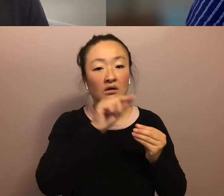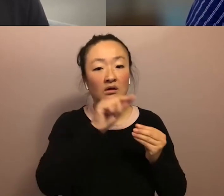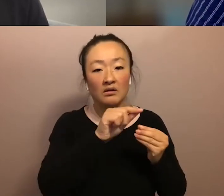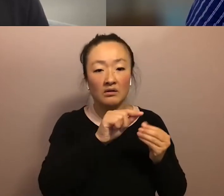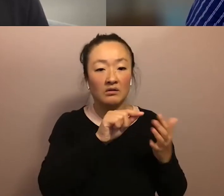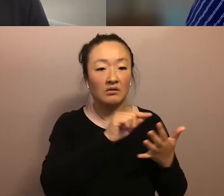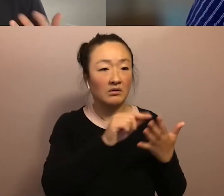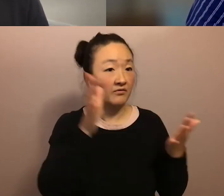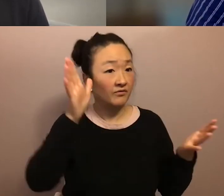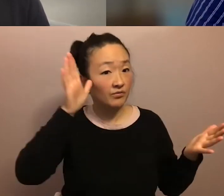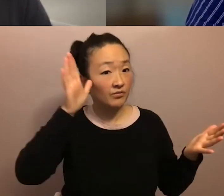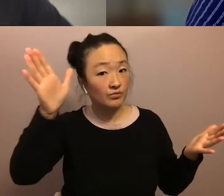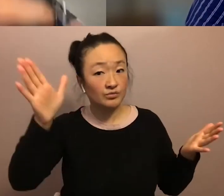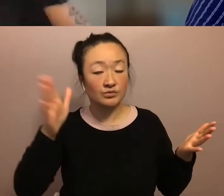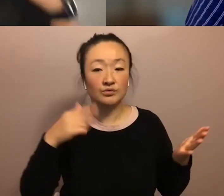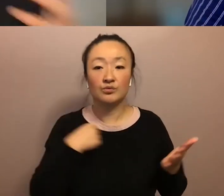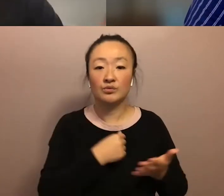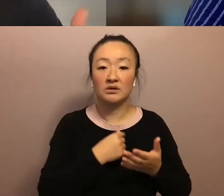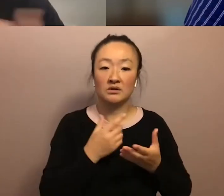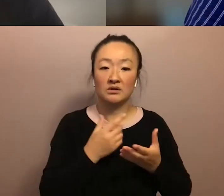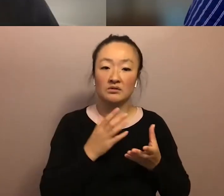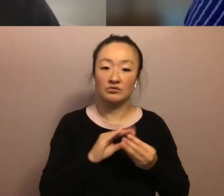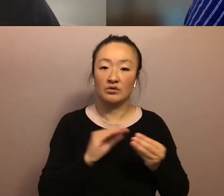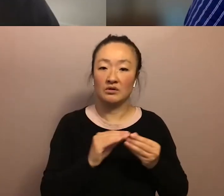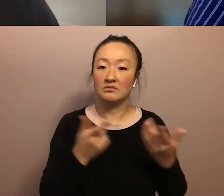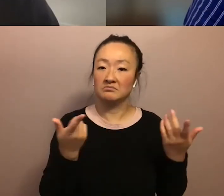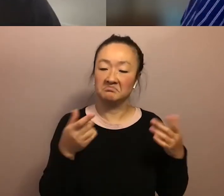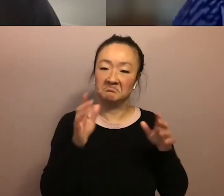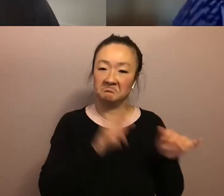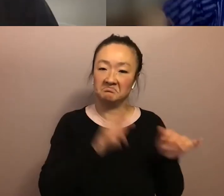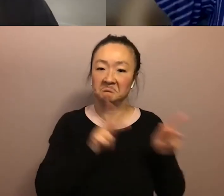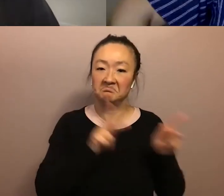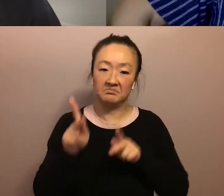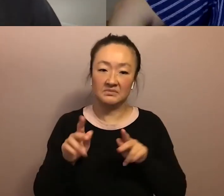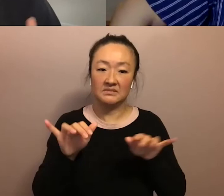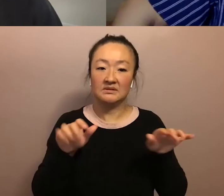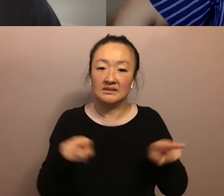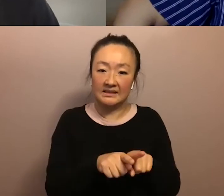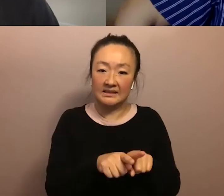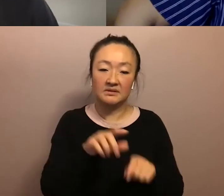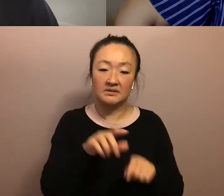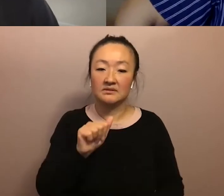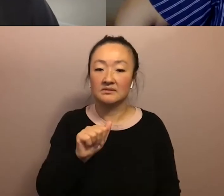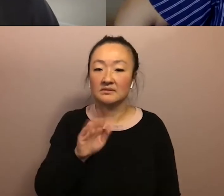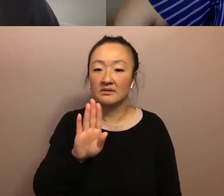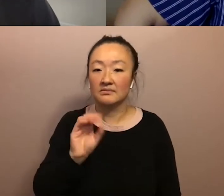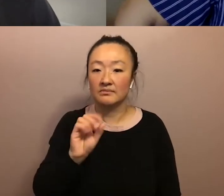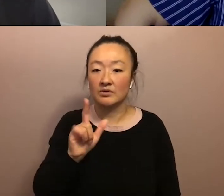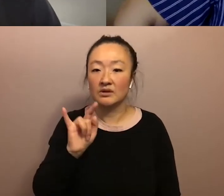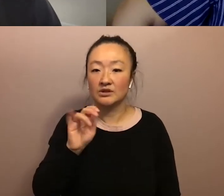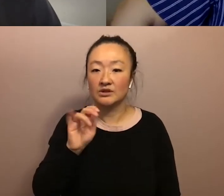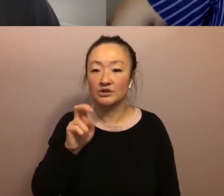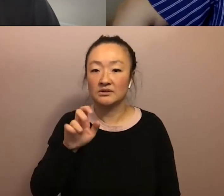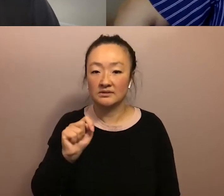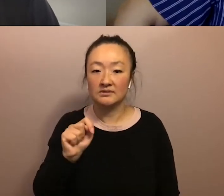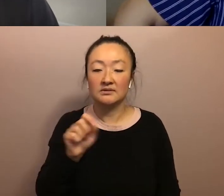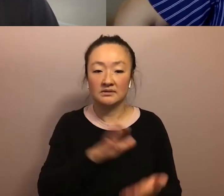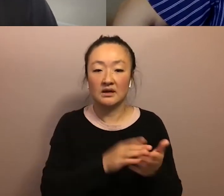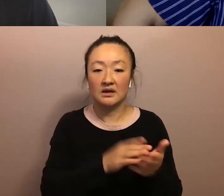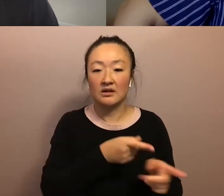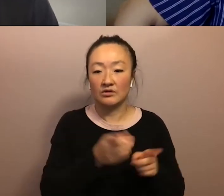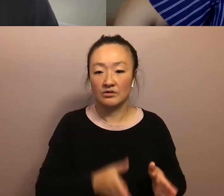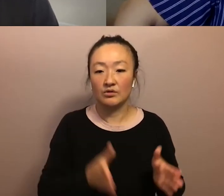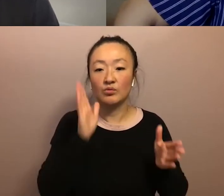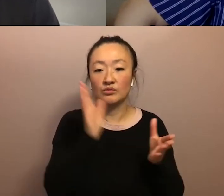talk about the future, we're talking as any abolitionist scholar will tell you, we're talking about a creative process. So, um,